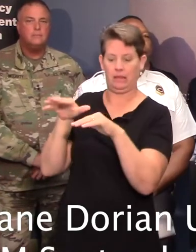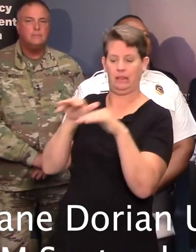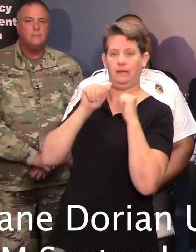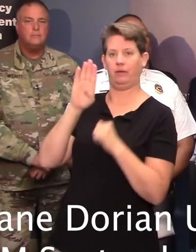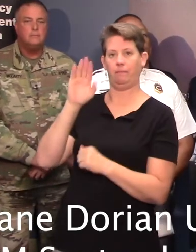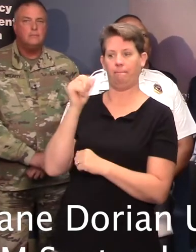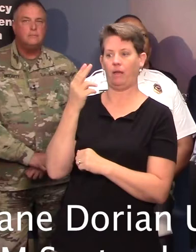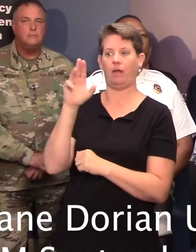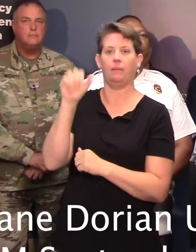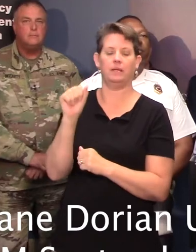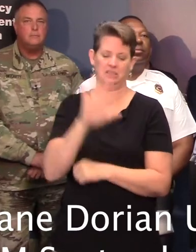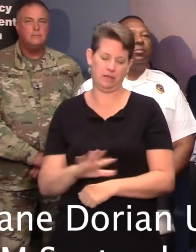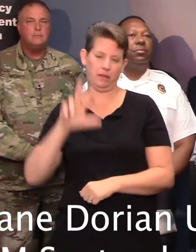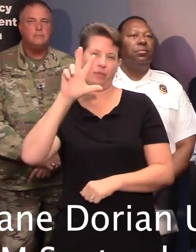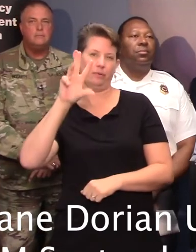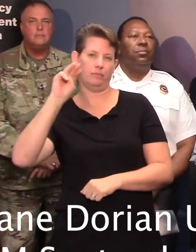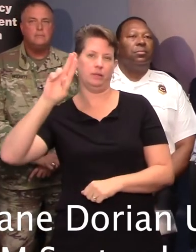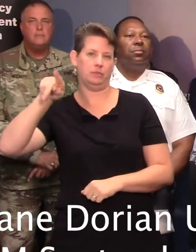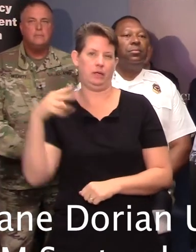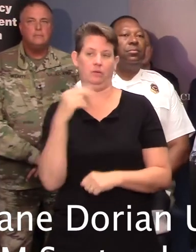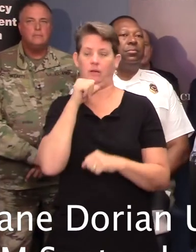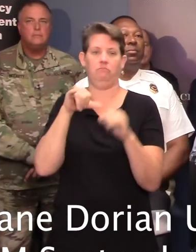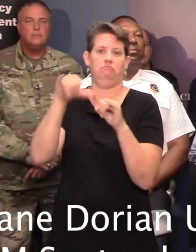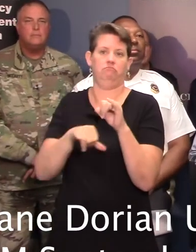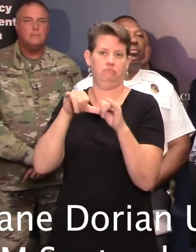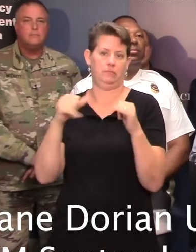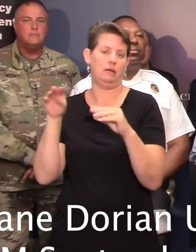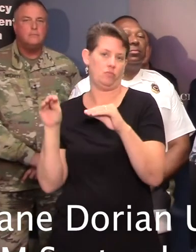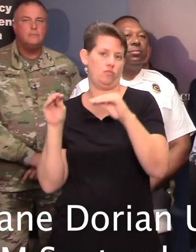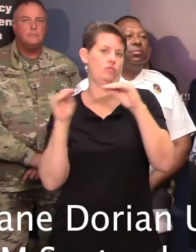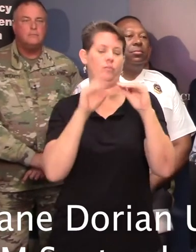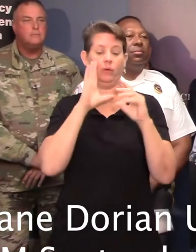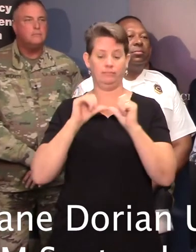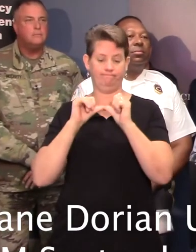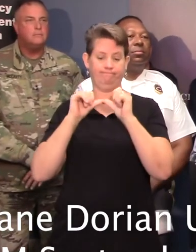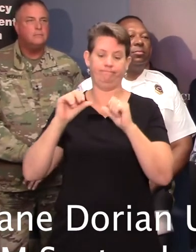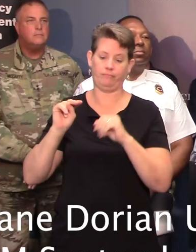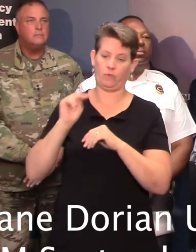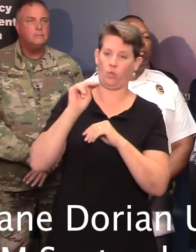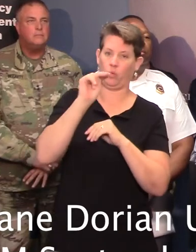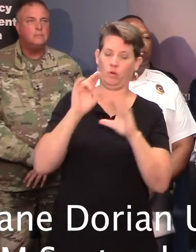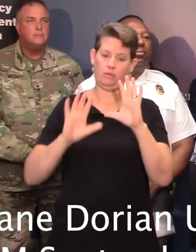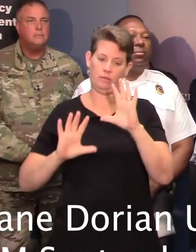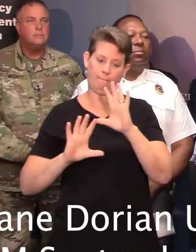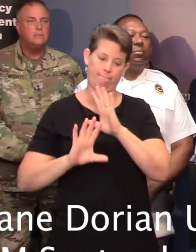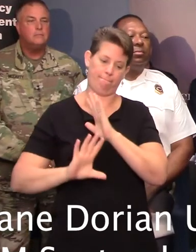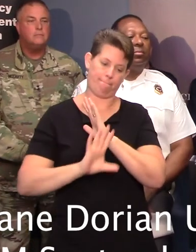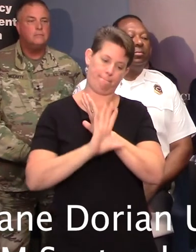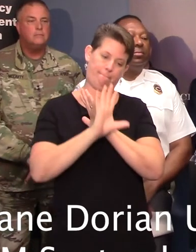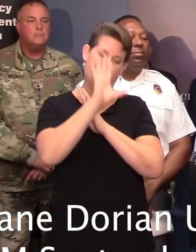about three miles an hour, but it's no longer stationary. It's going to continue to lift northward off the Florida and Georgia coast through tomorrow.